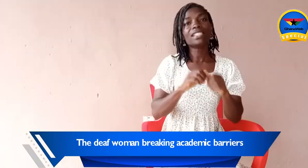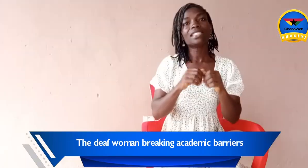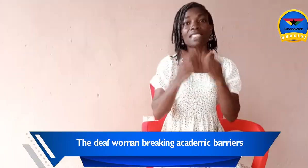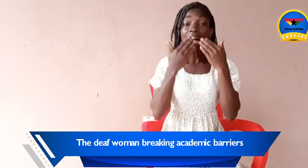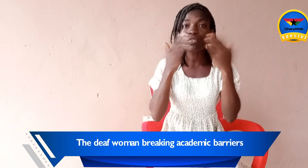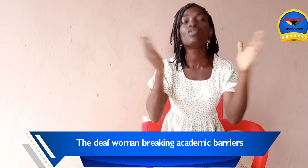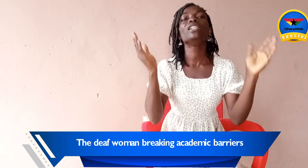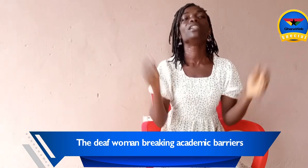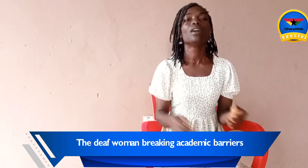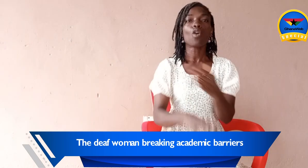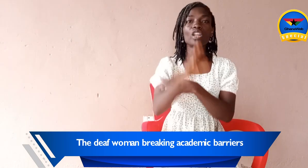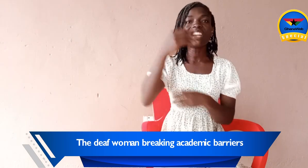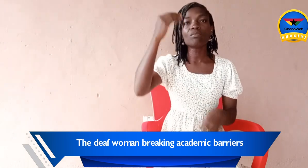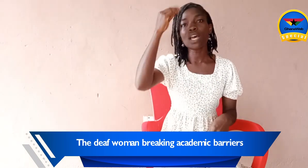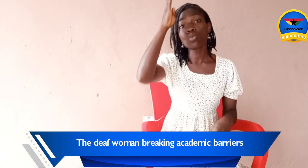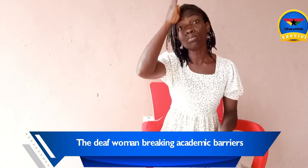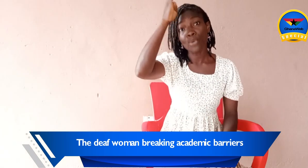Thankfully, God gave me a good brain.